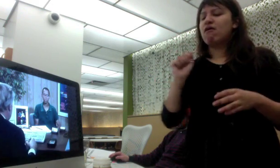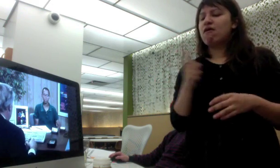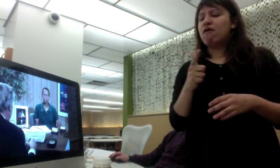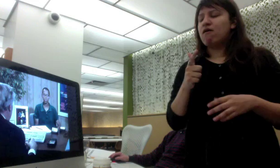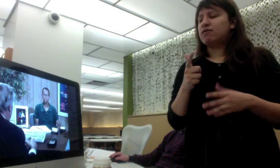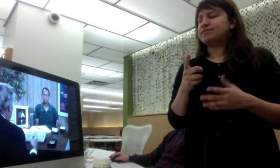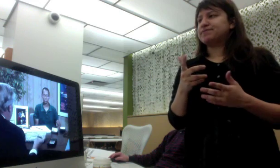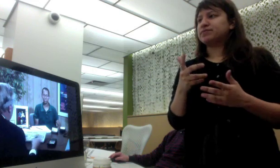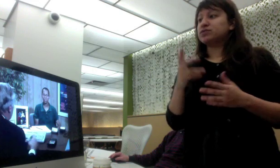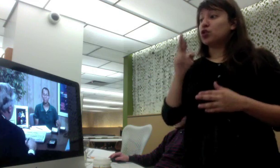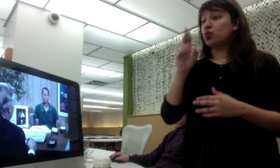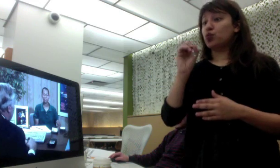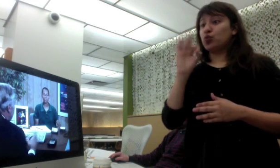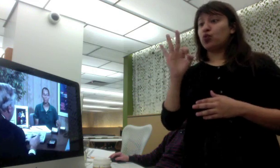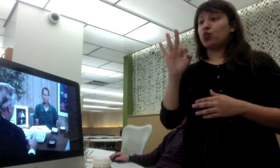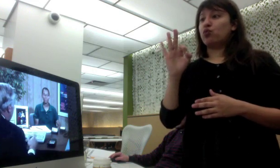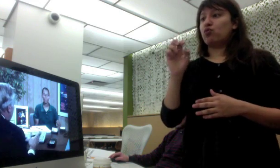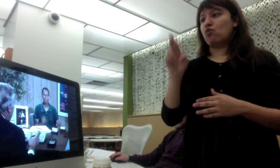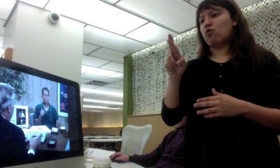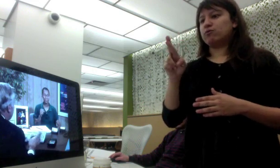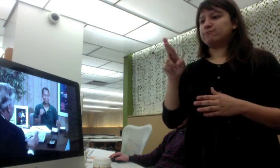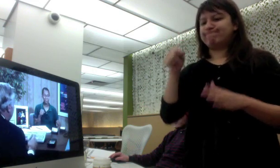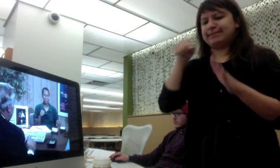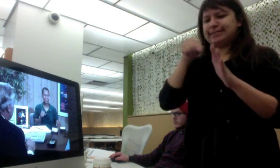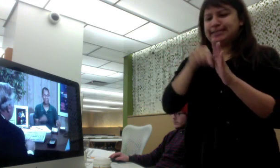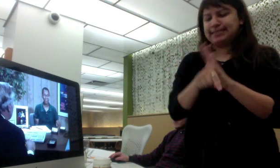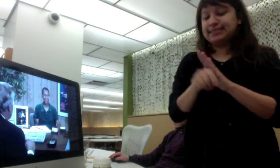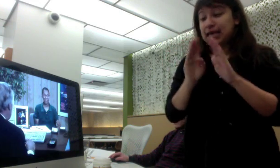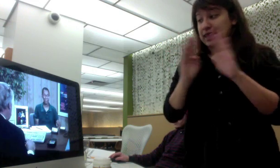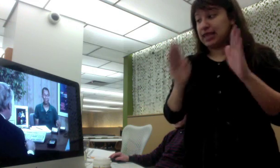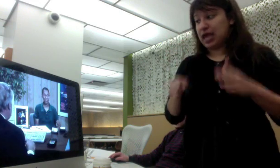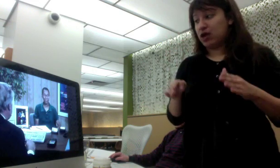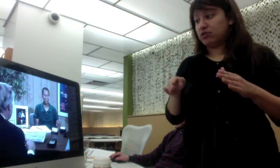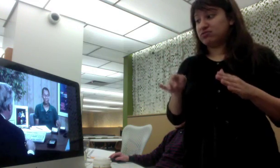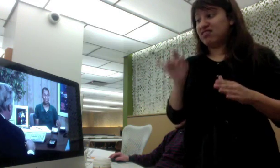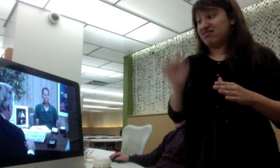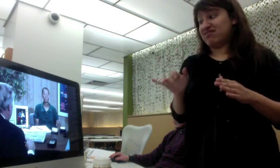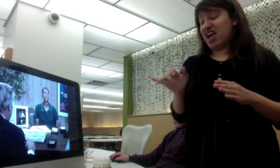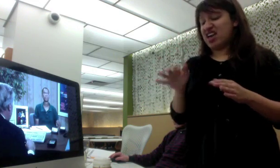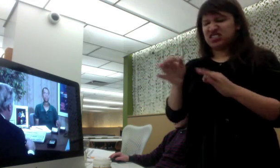house. Uh, they, they have to give that to you in life.